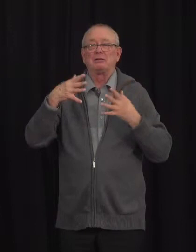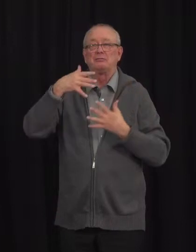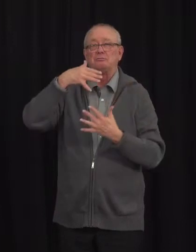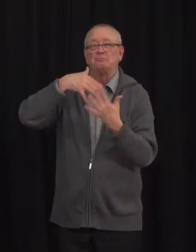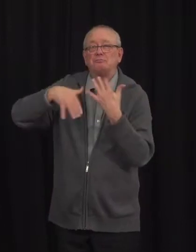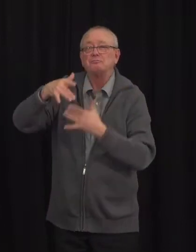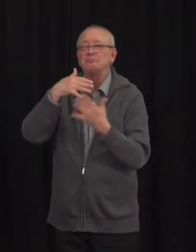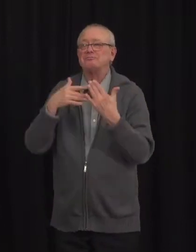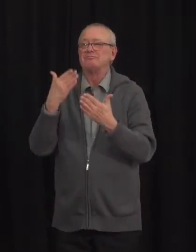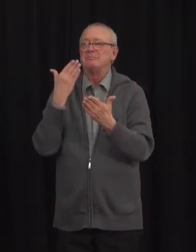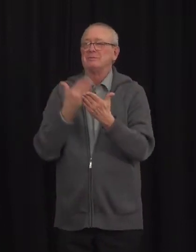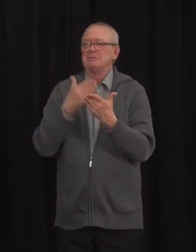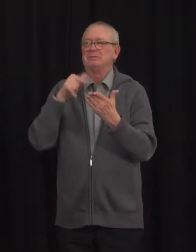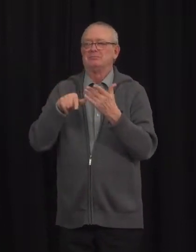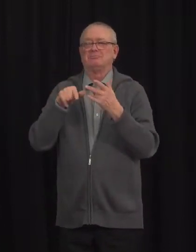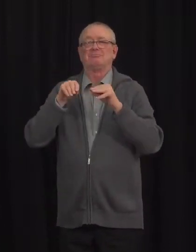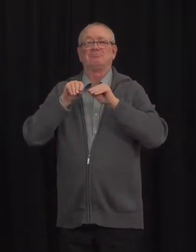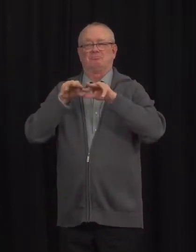through society.